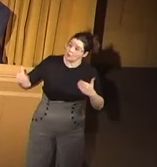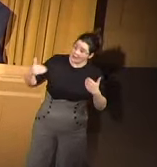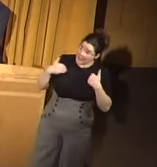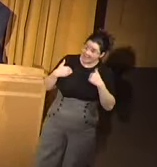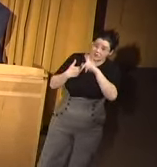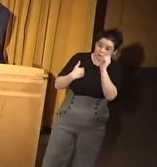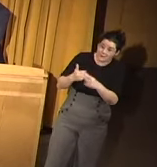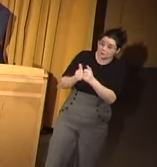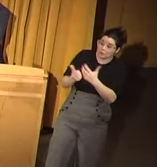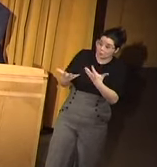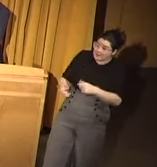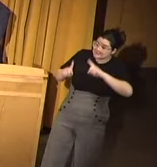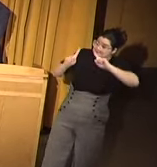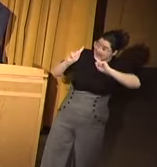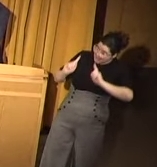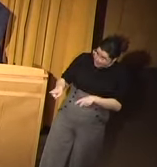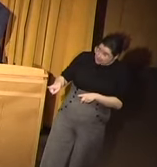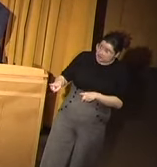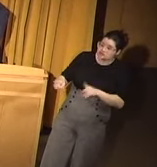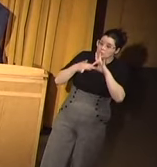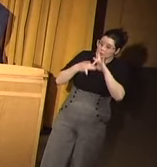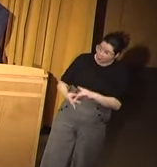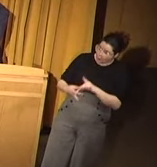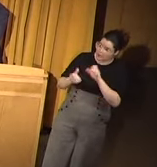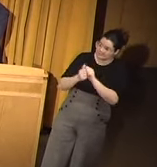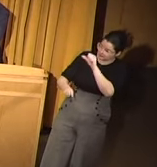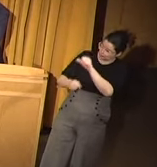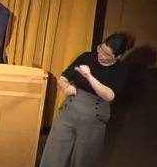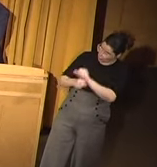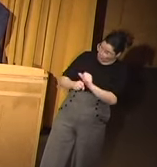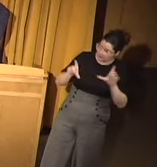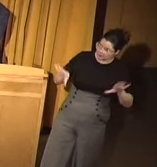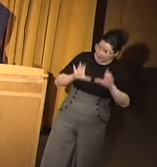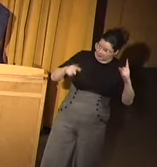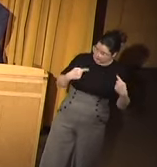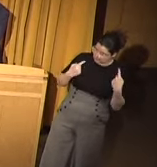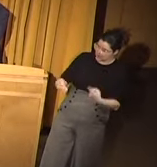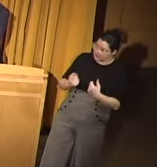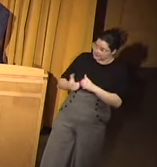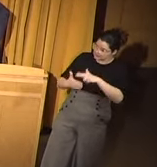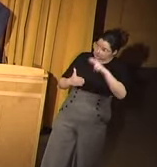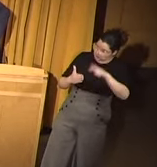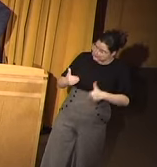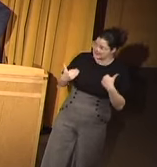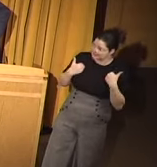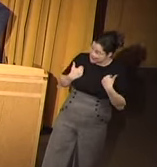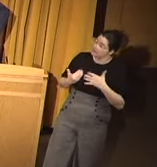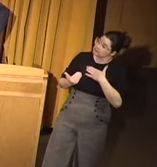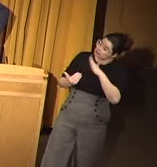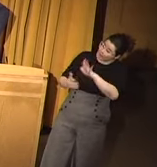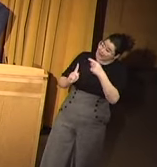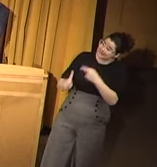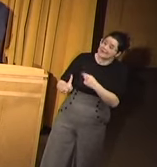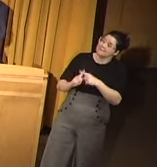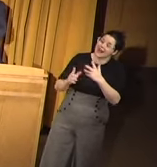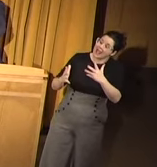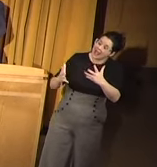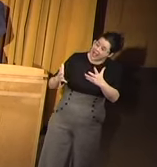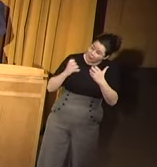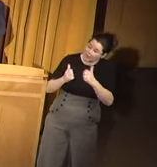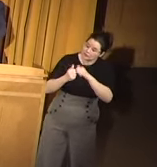question that we want them to answer about the work that they have done and the results that they have. So we'll get to that. But I want to